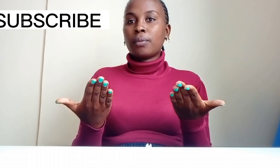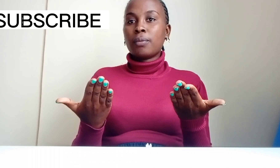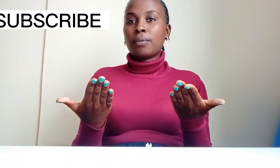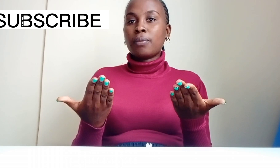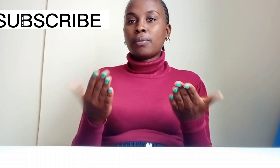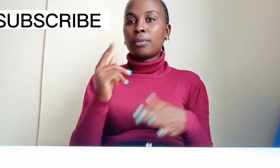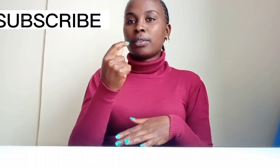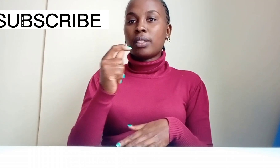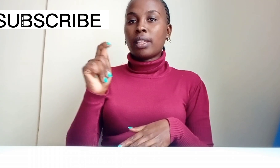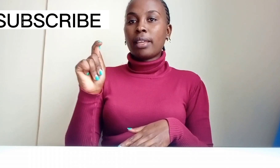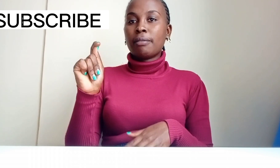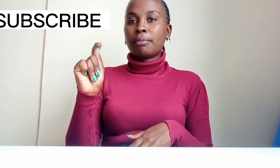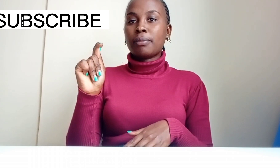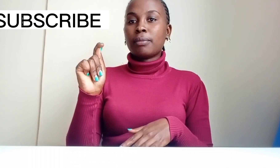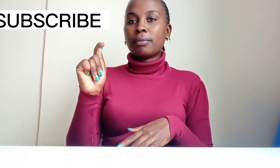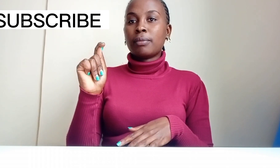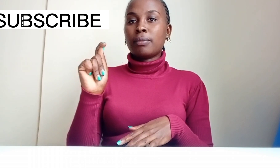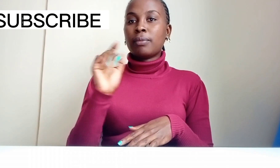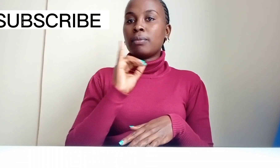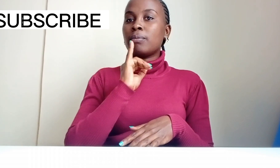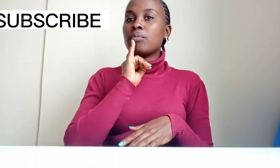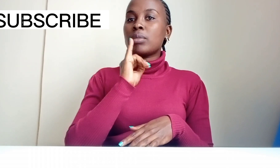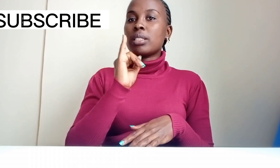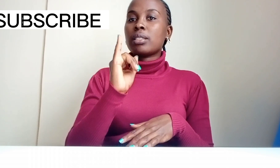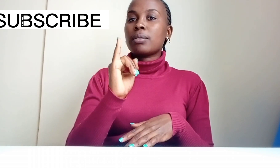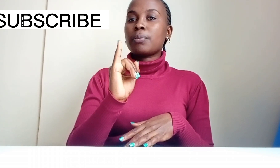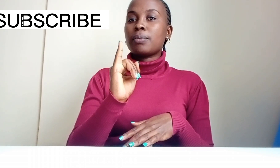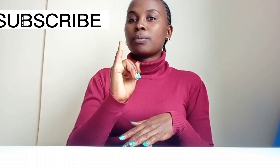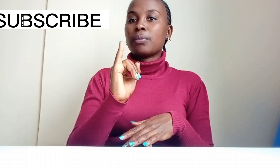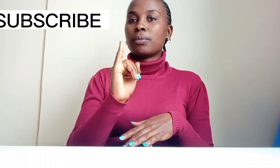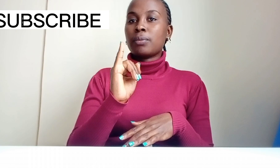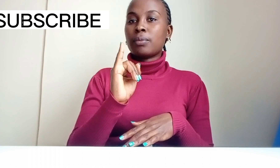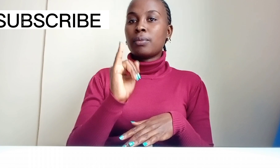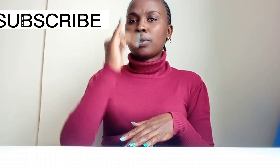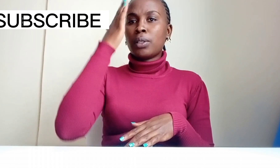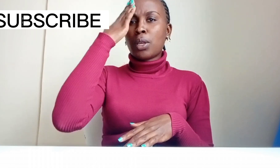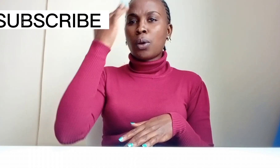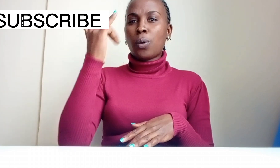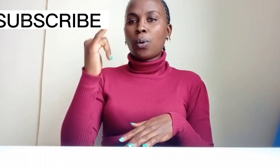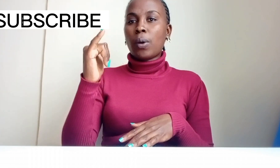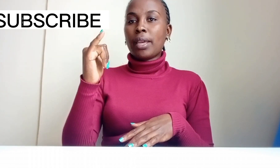there is is why why